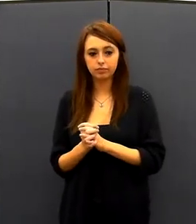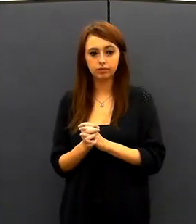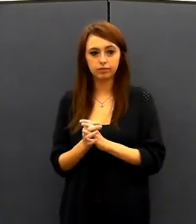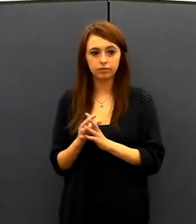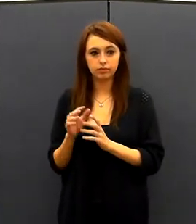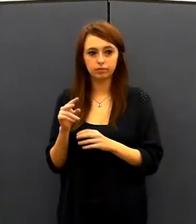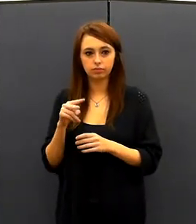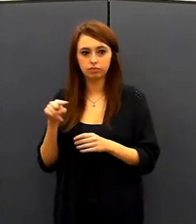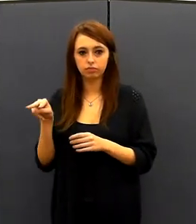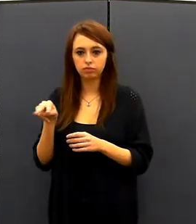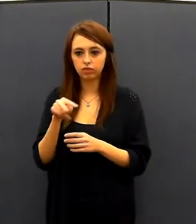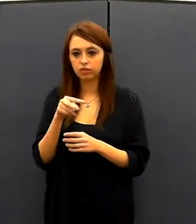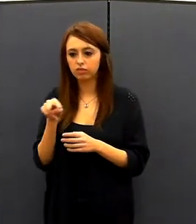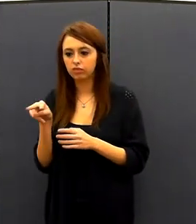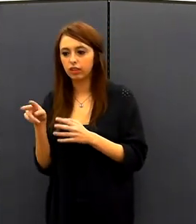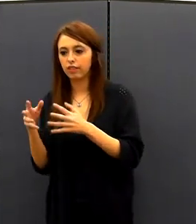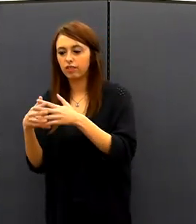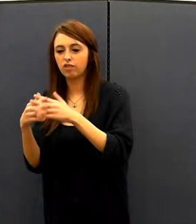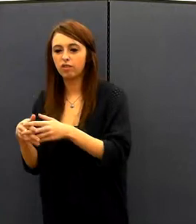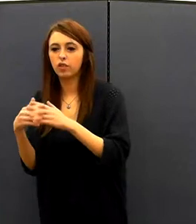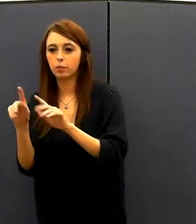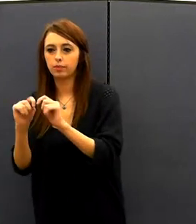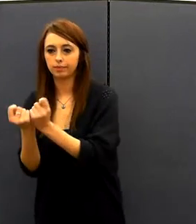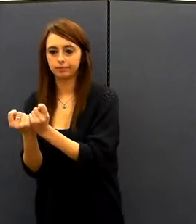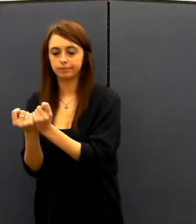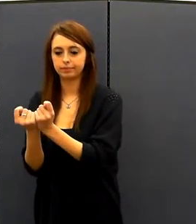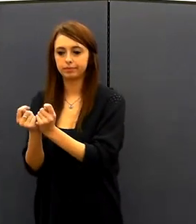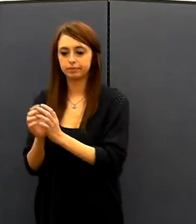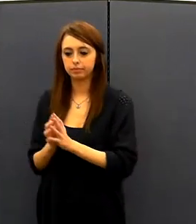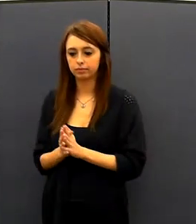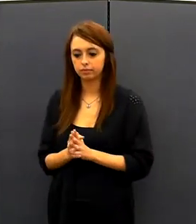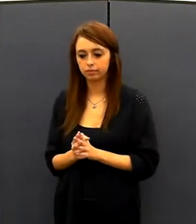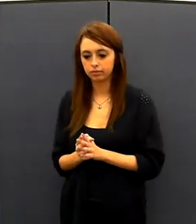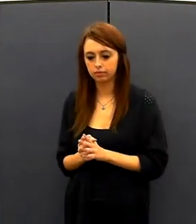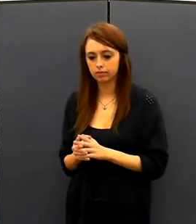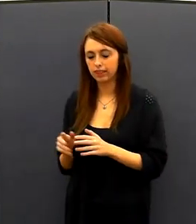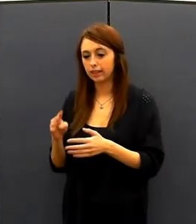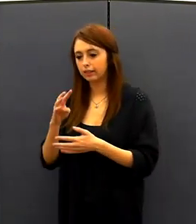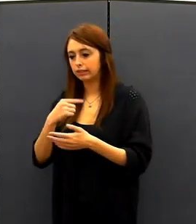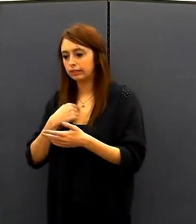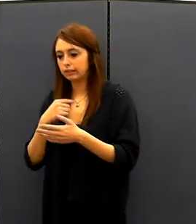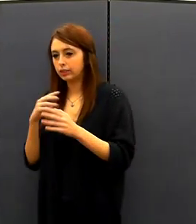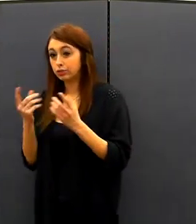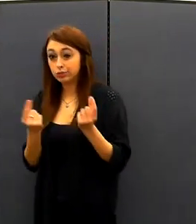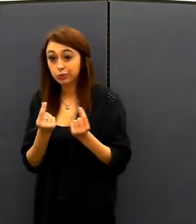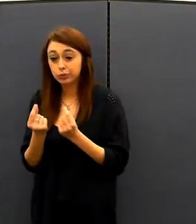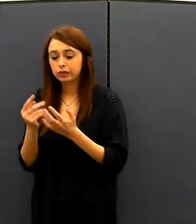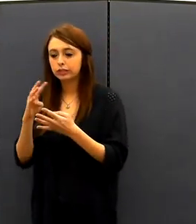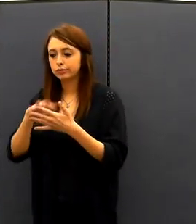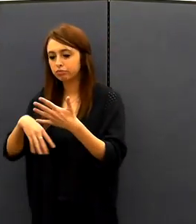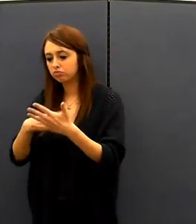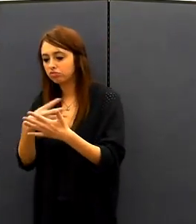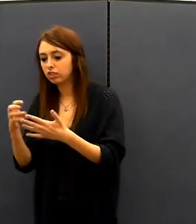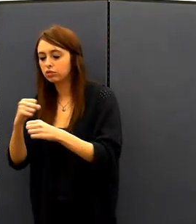overseeing was the flag folk club. I would help make schedules. I would organize practices. Organize